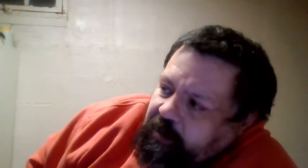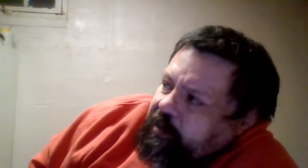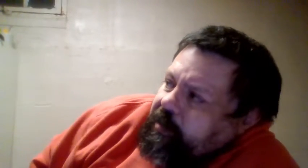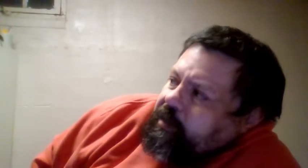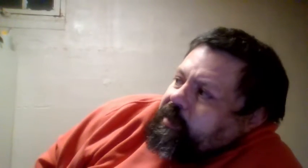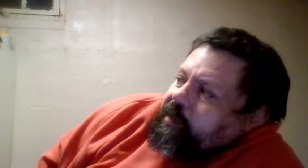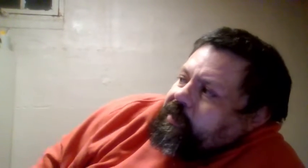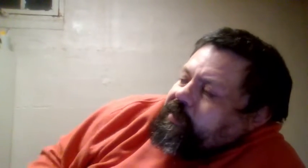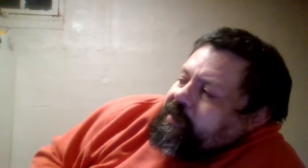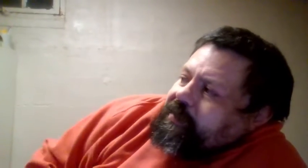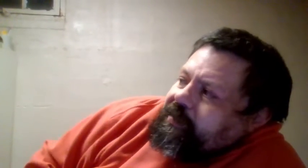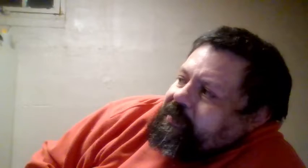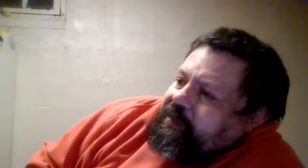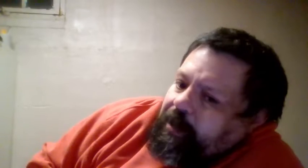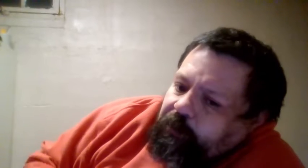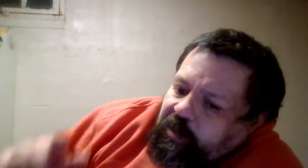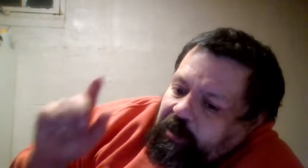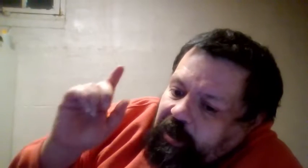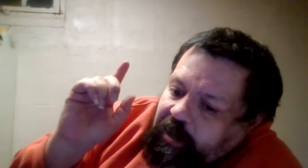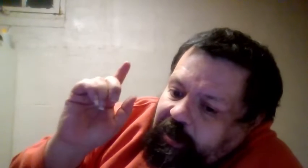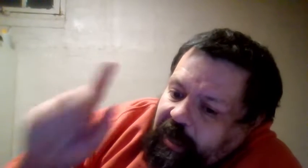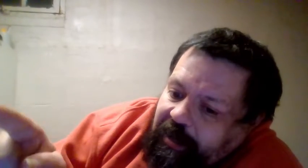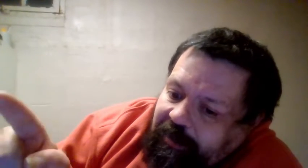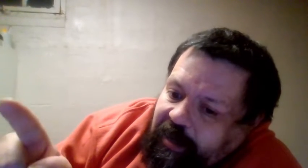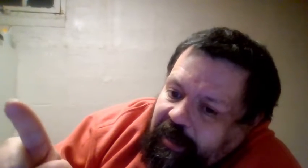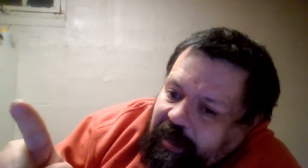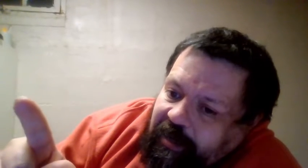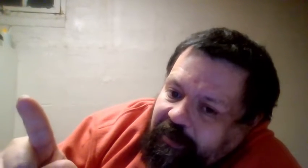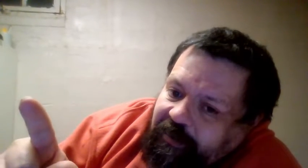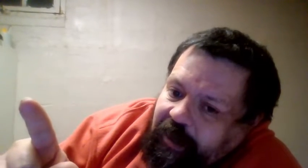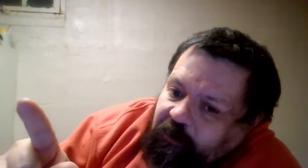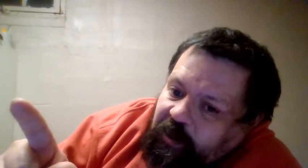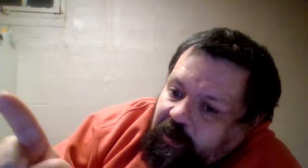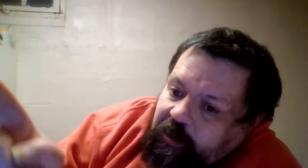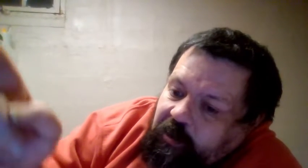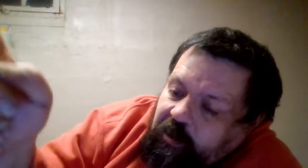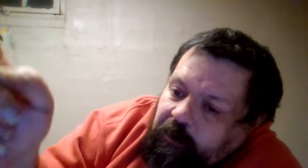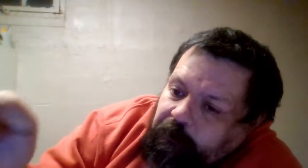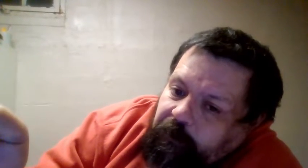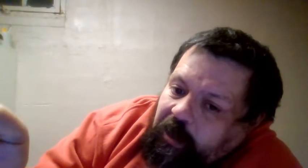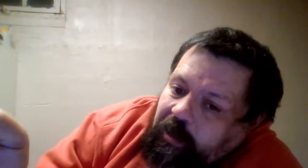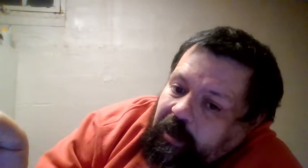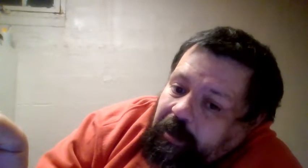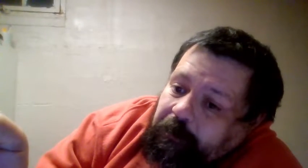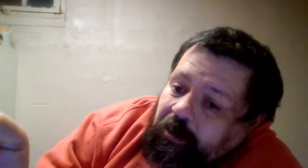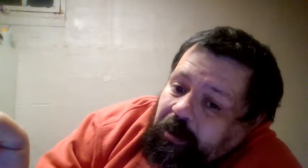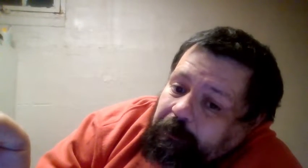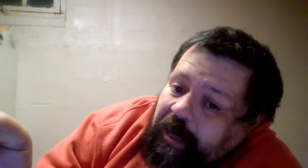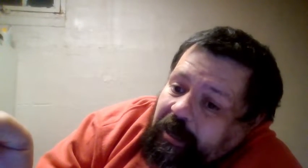since its inception in 1987 up to about